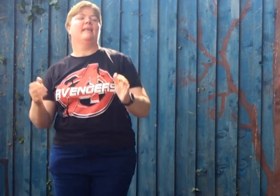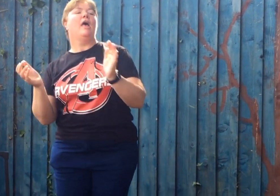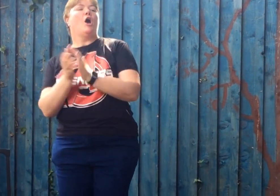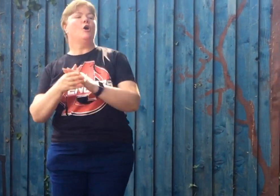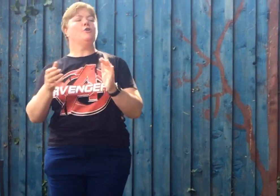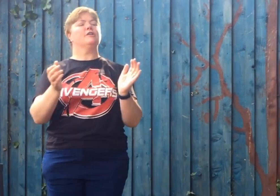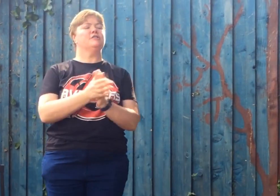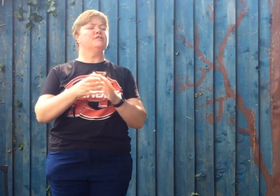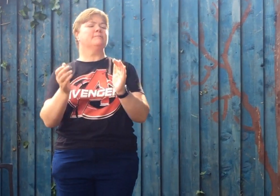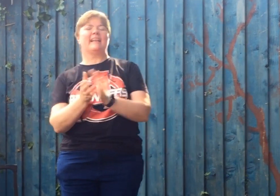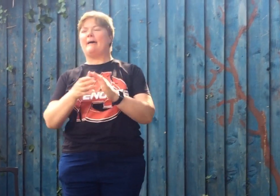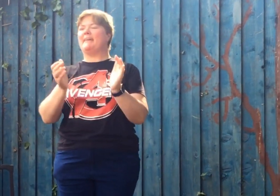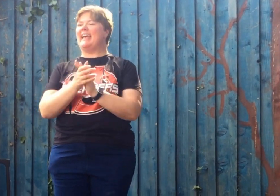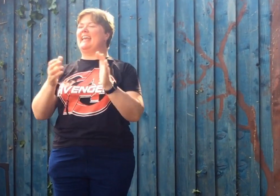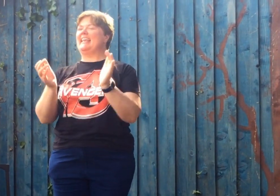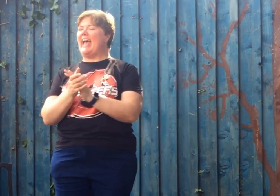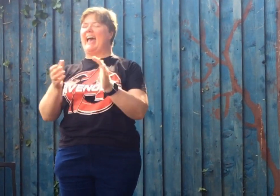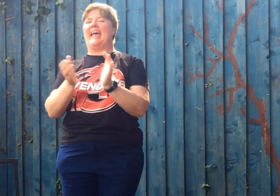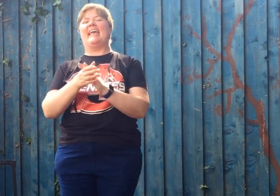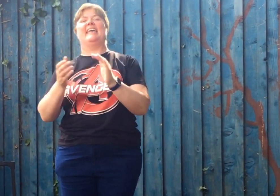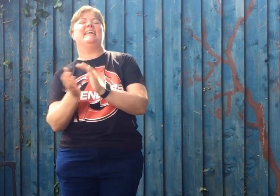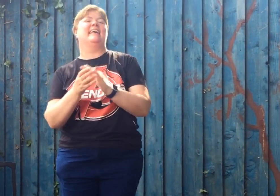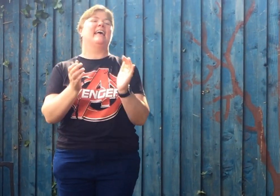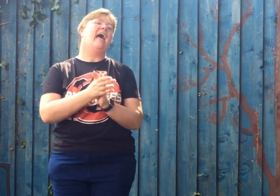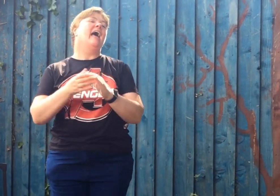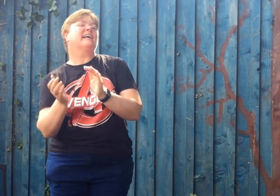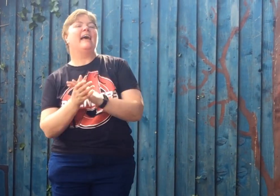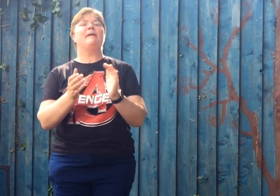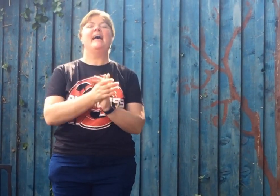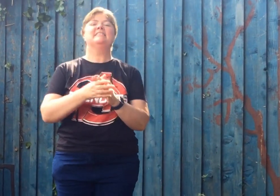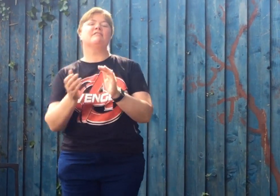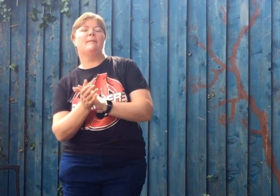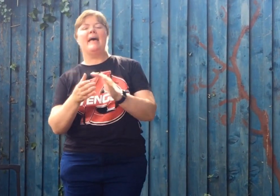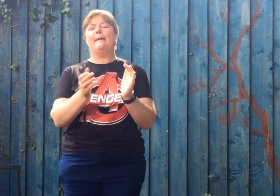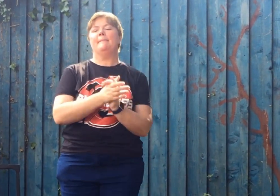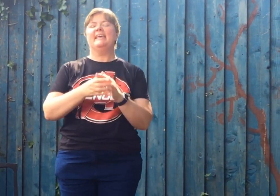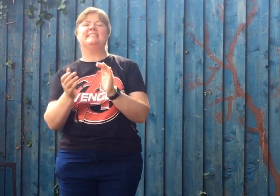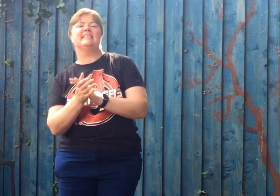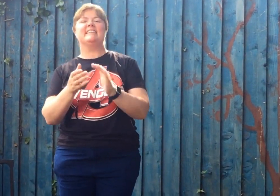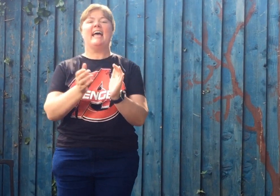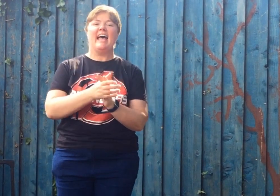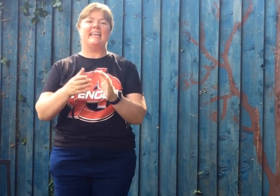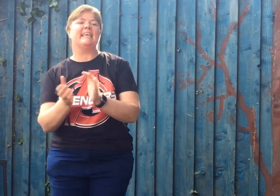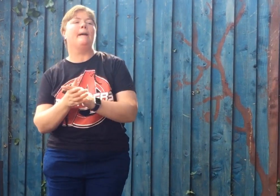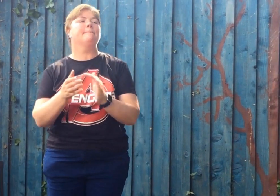Who can do some clapping? Yay! Clap hand for Mammy till Daddy come.